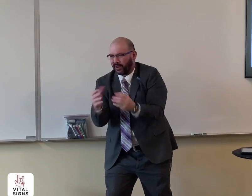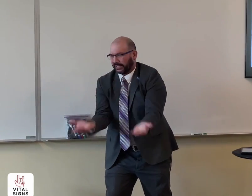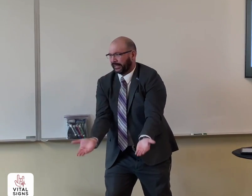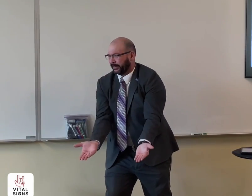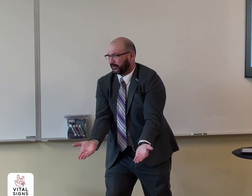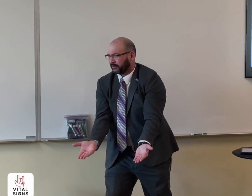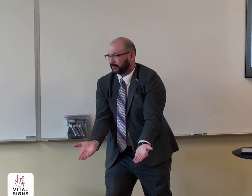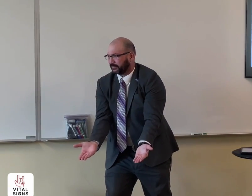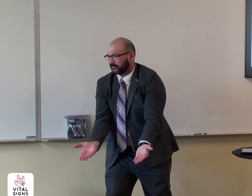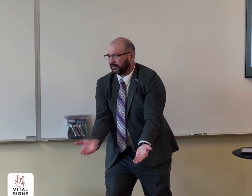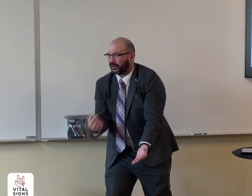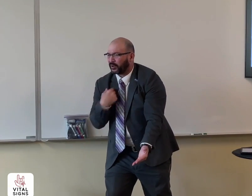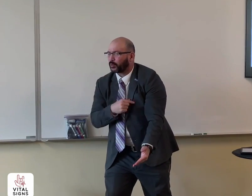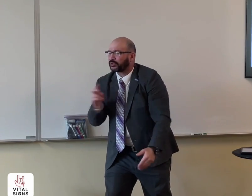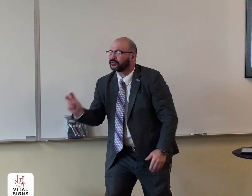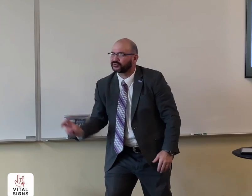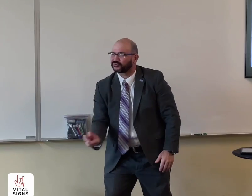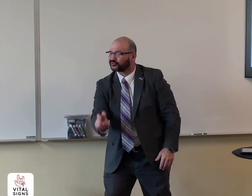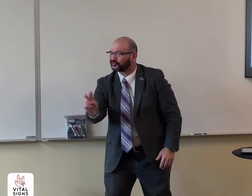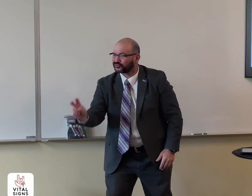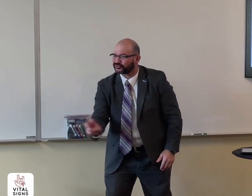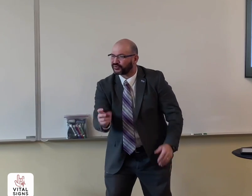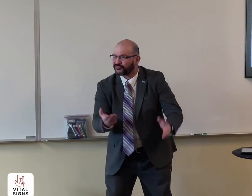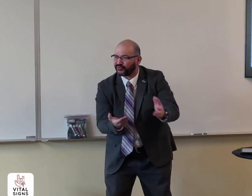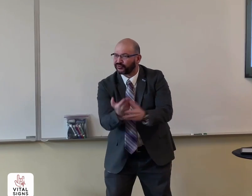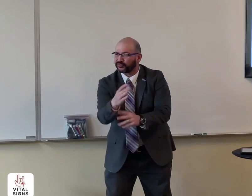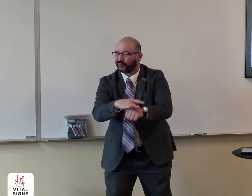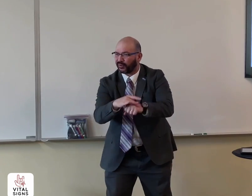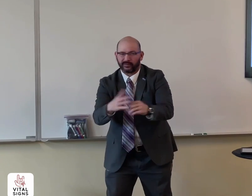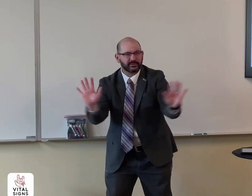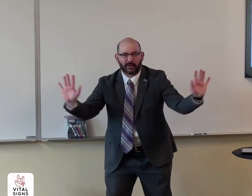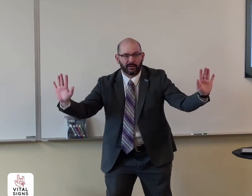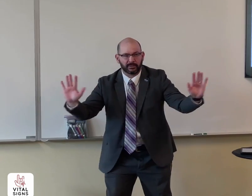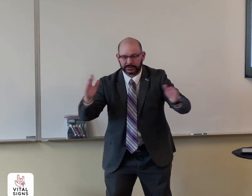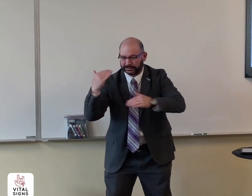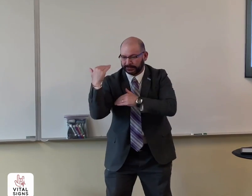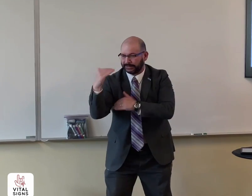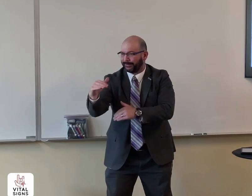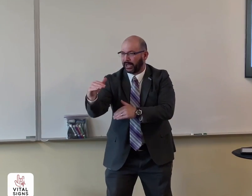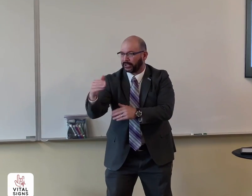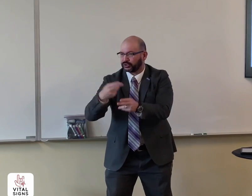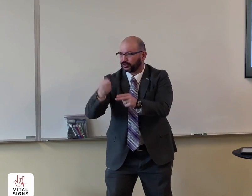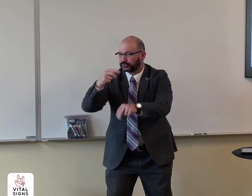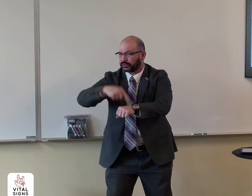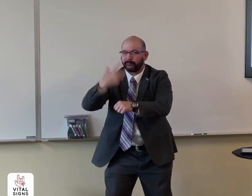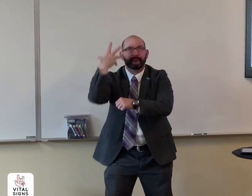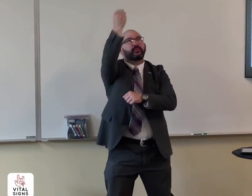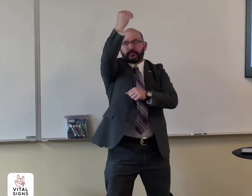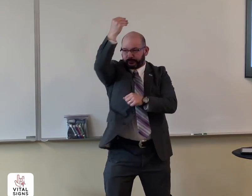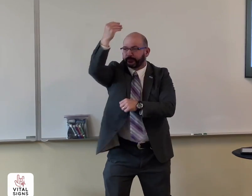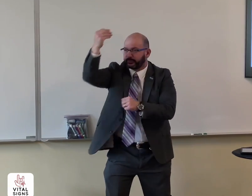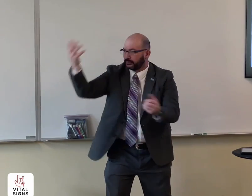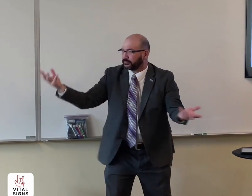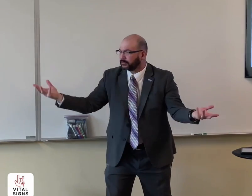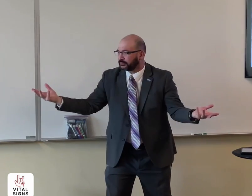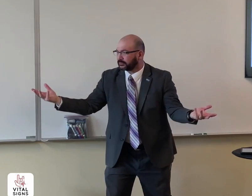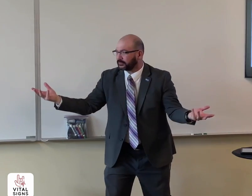part of the same family of God, part of the same country. We're just traveling through this world for a limited amount of time,